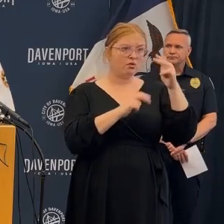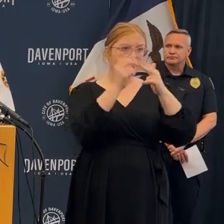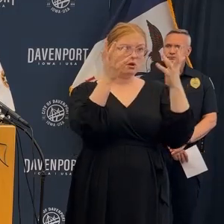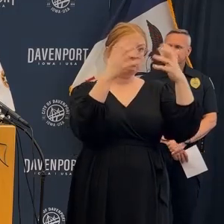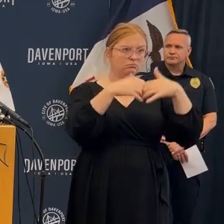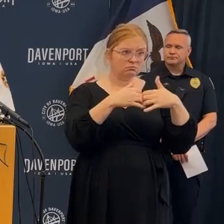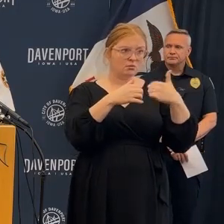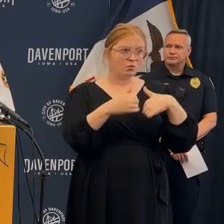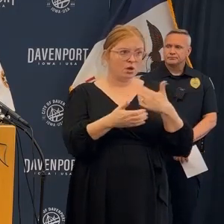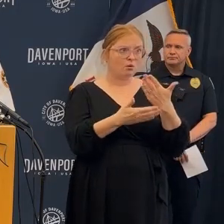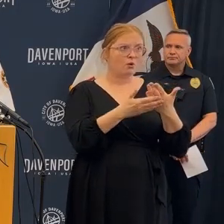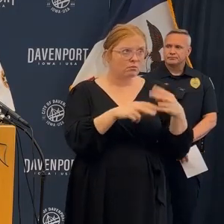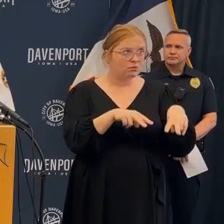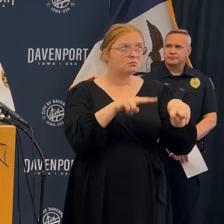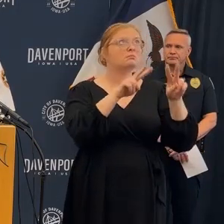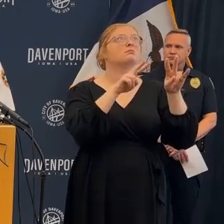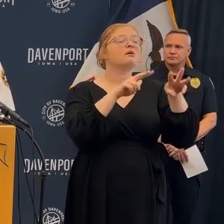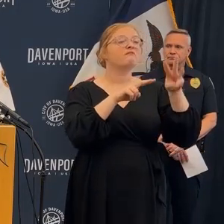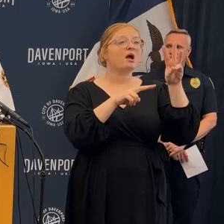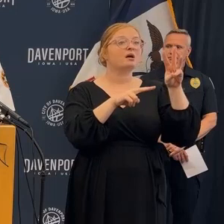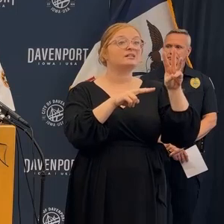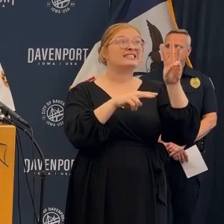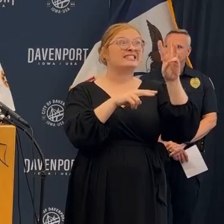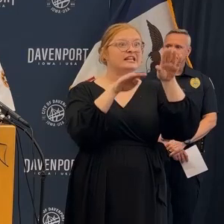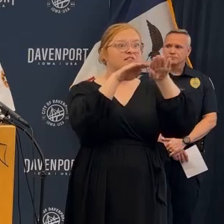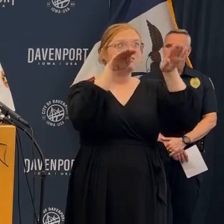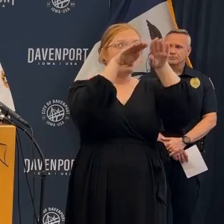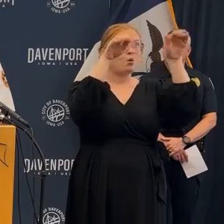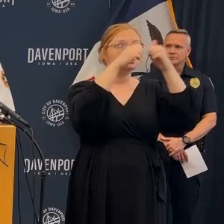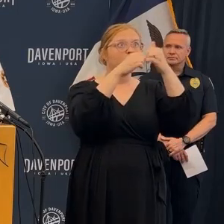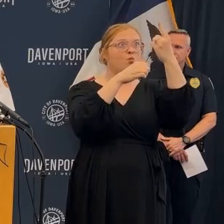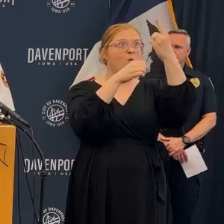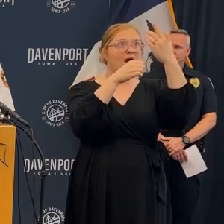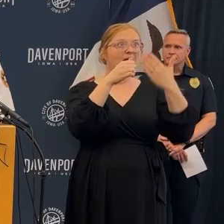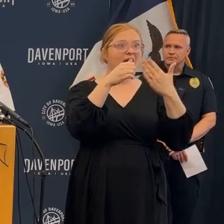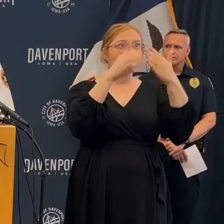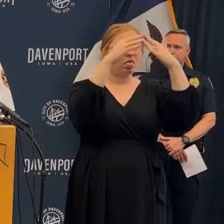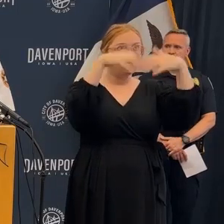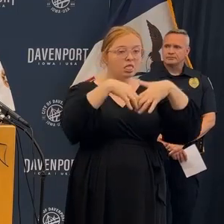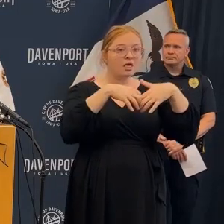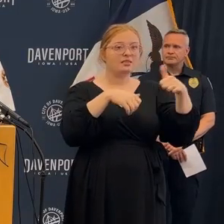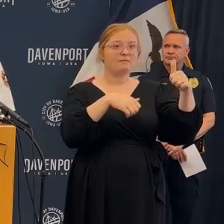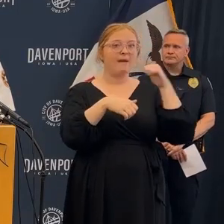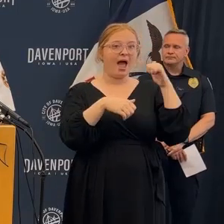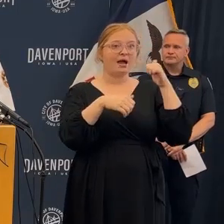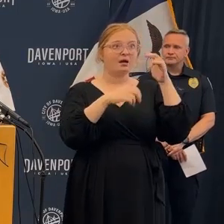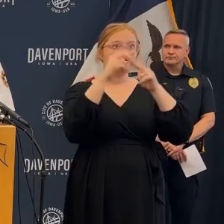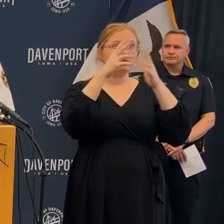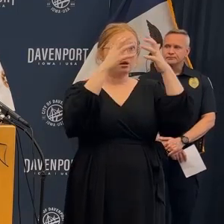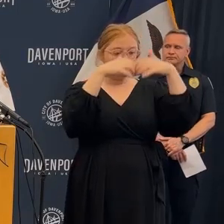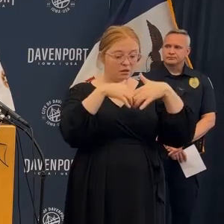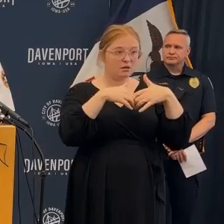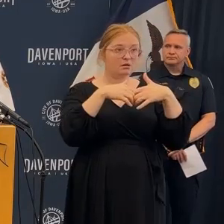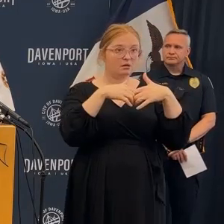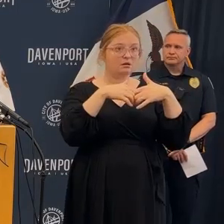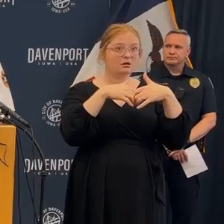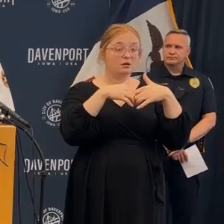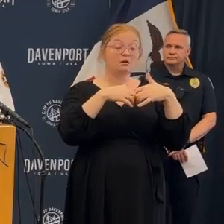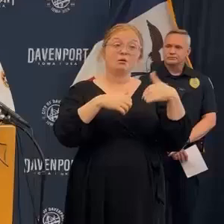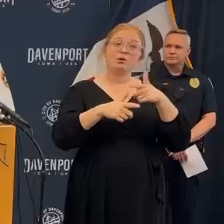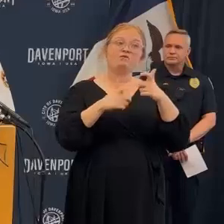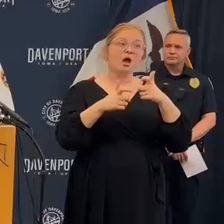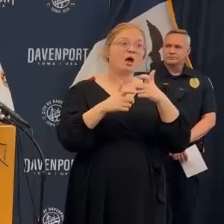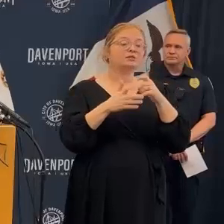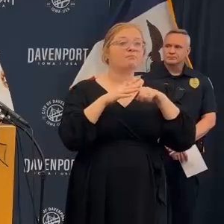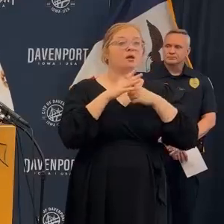Our crews arrived on scene and found a six-floor apartment complex with partial collapse at the rear side of the building. Quickly,